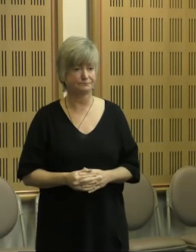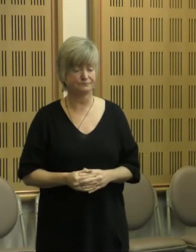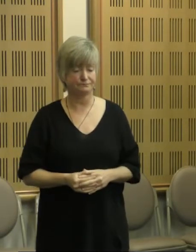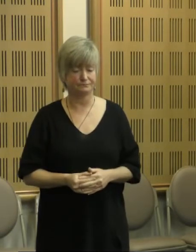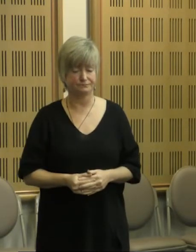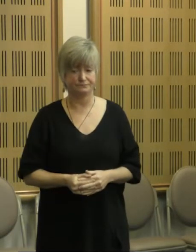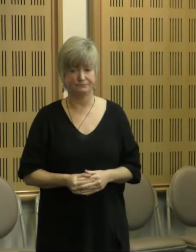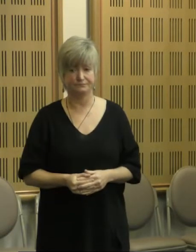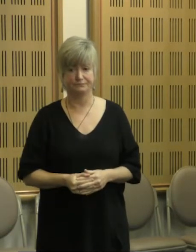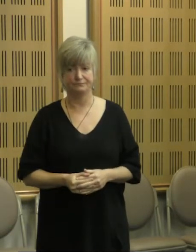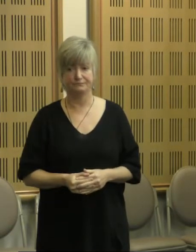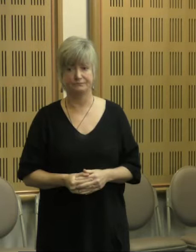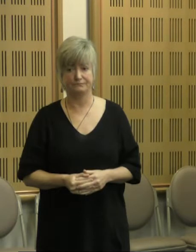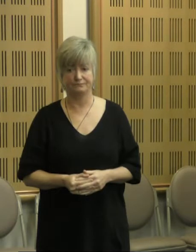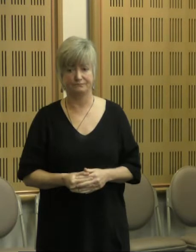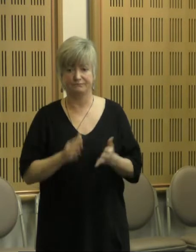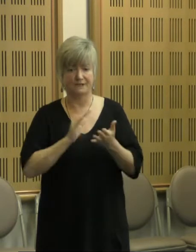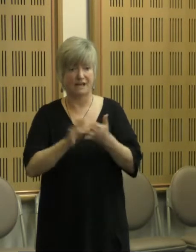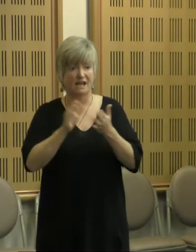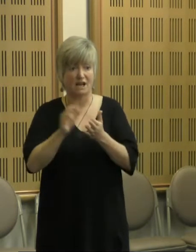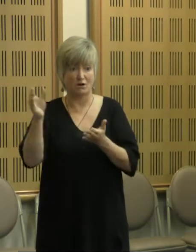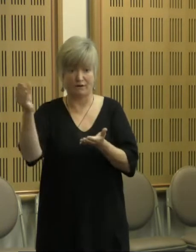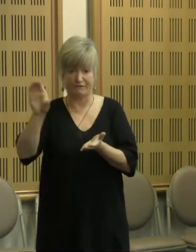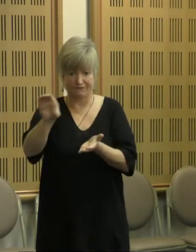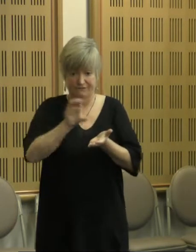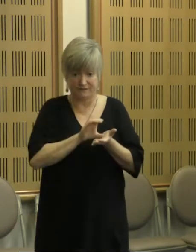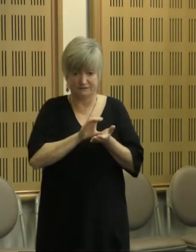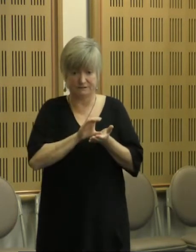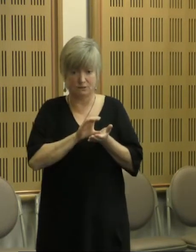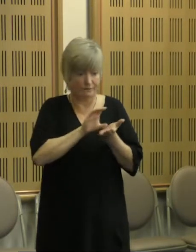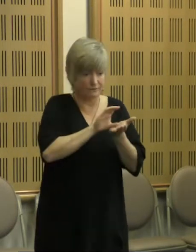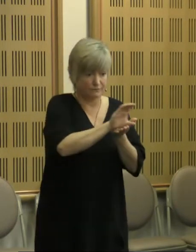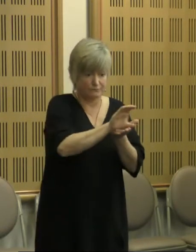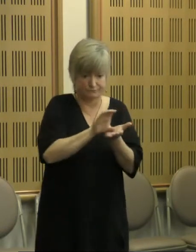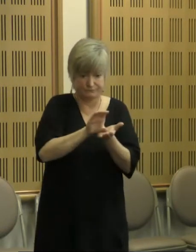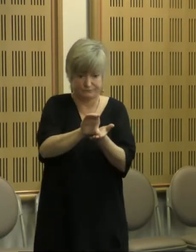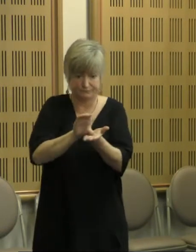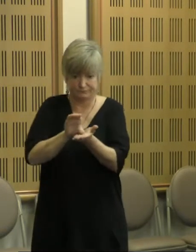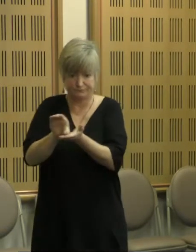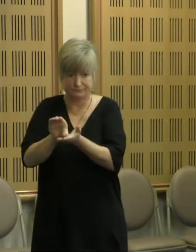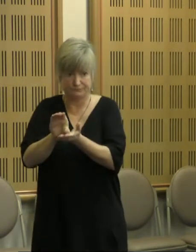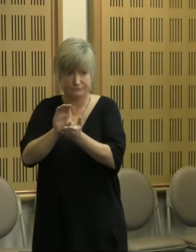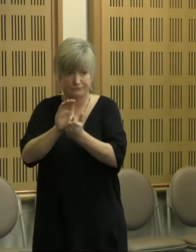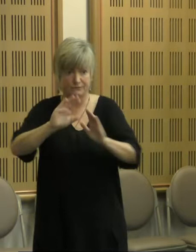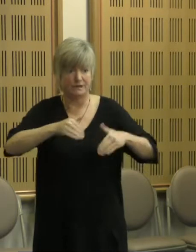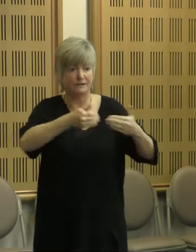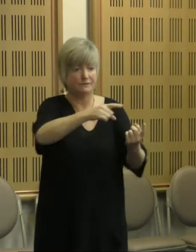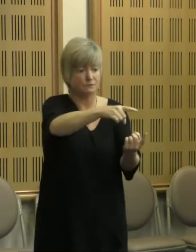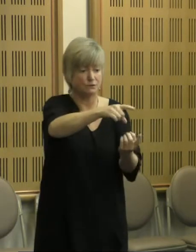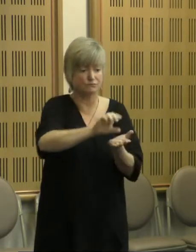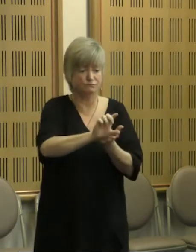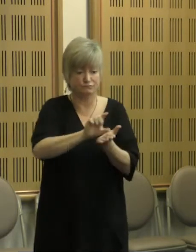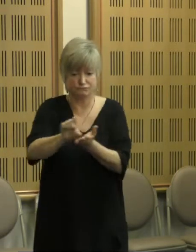And the way it was funded was a portion of the funds went to each of the co-ops, and that allowed them to also employ a part-time worker